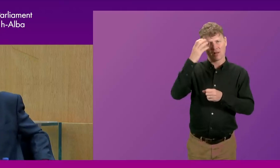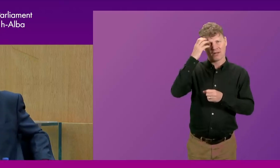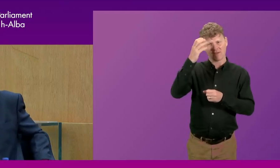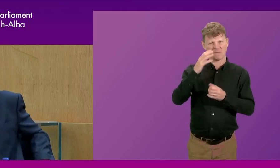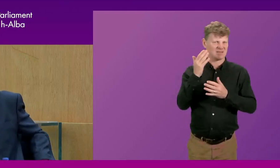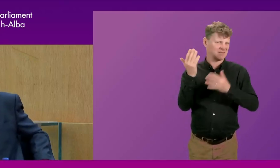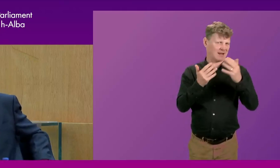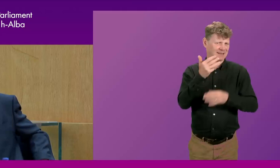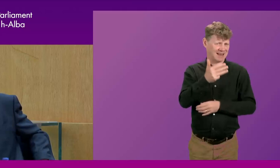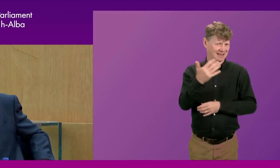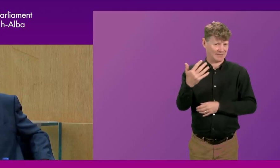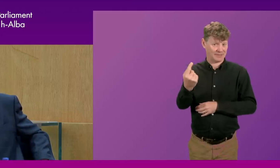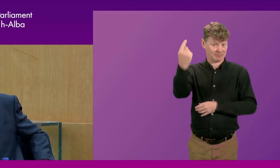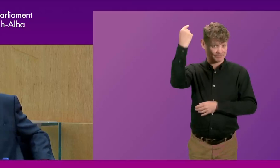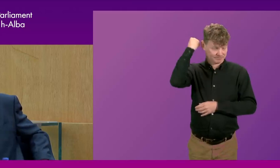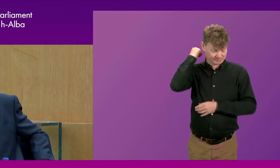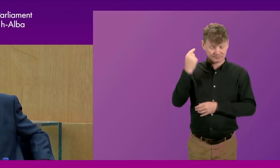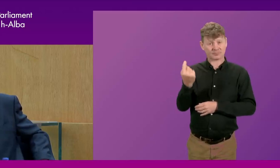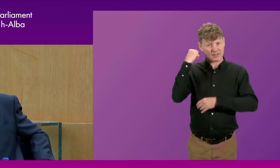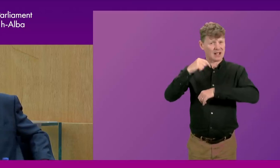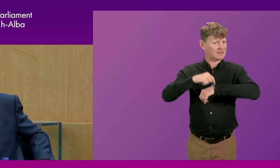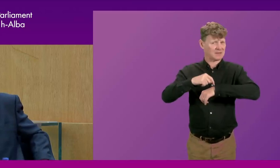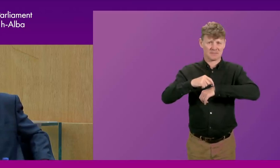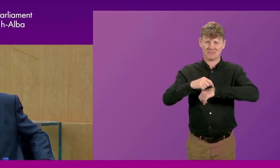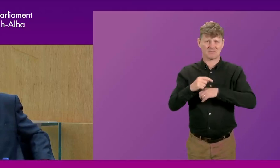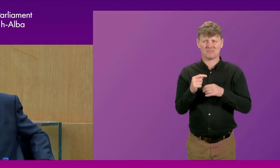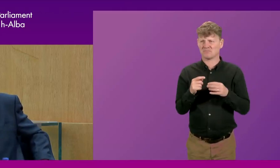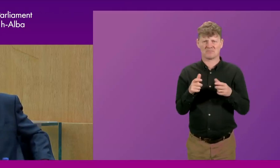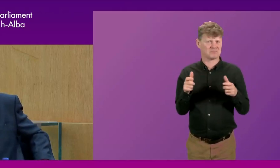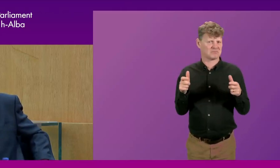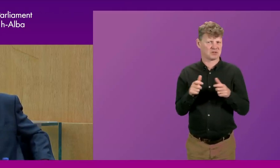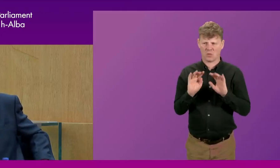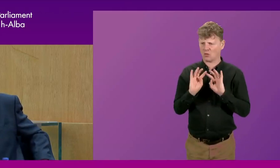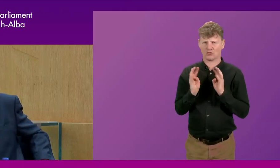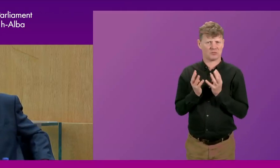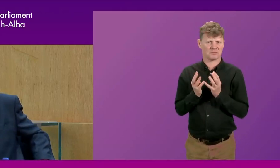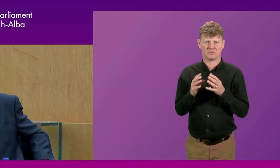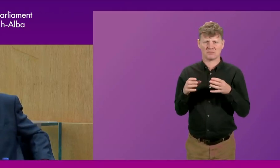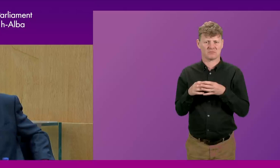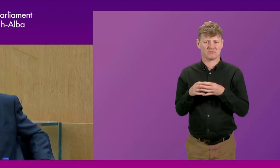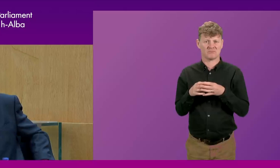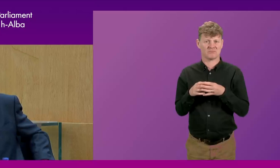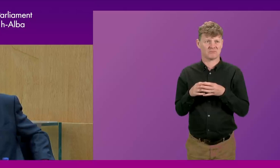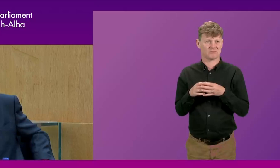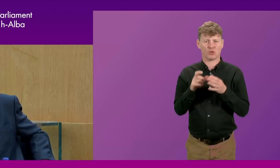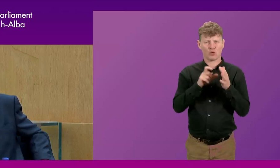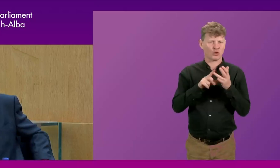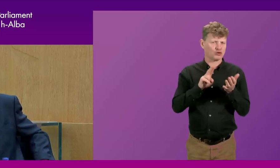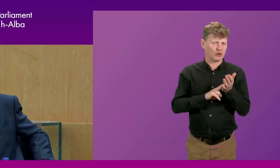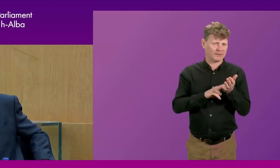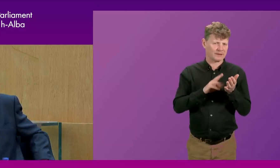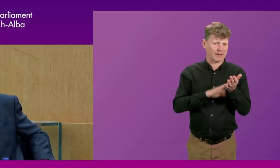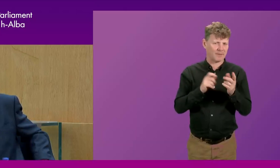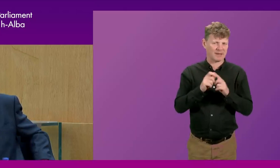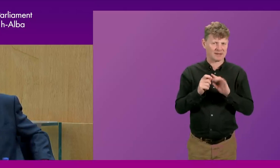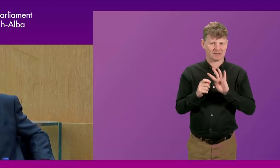Now, in 1995, we basically had a small group of conservative MPs in